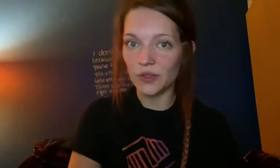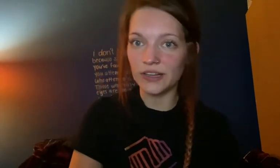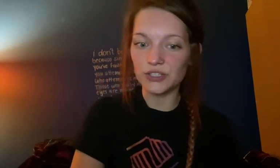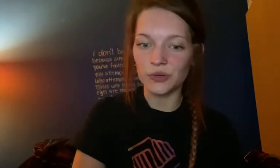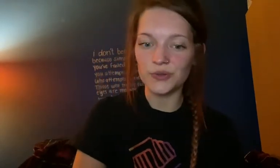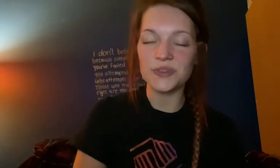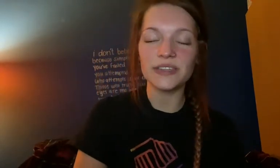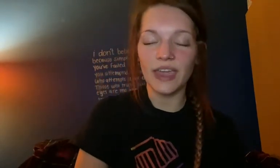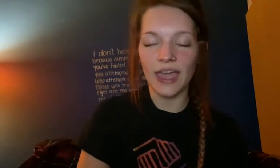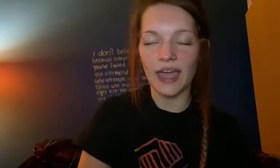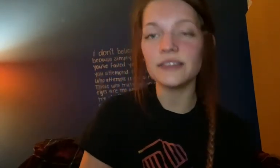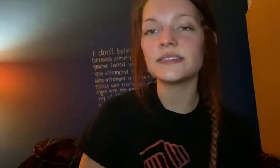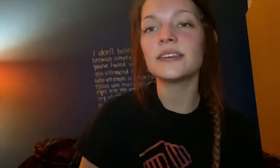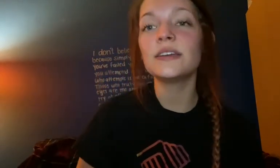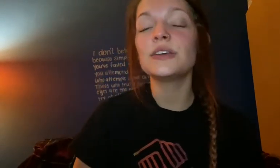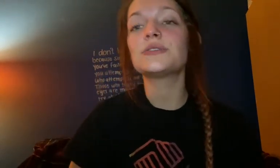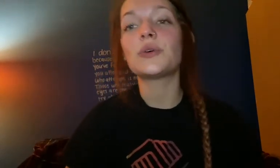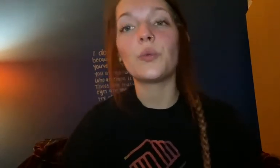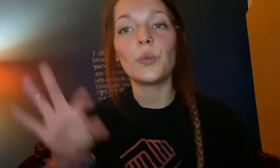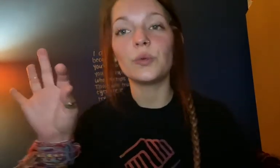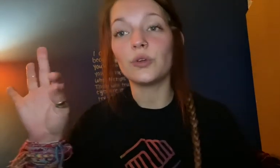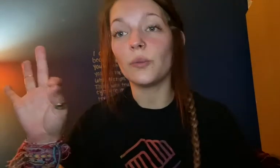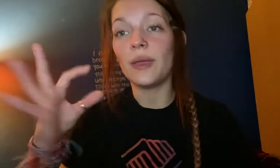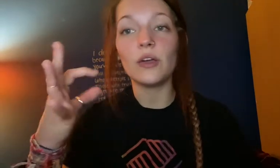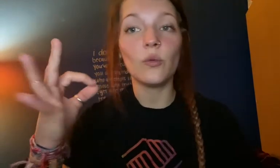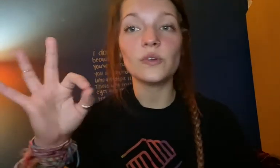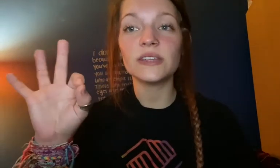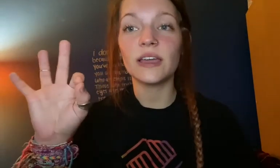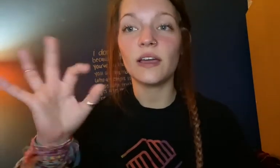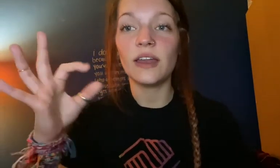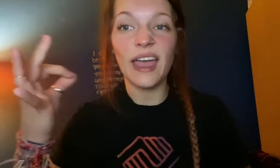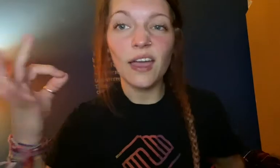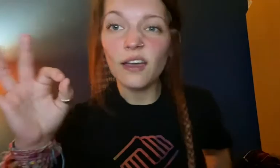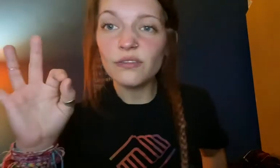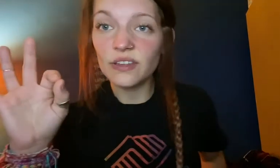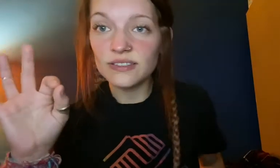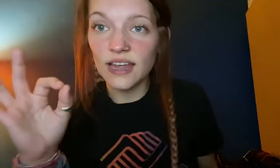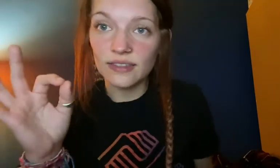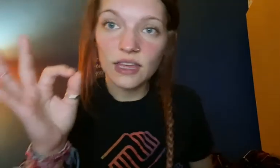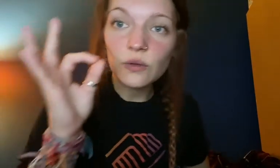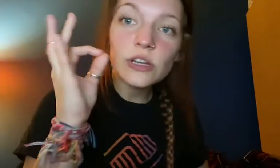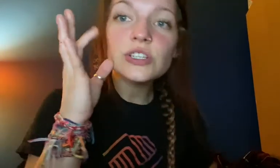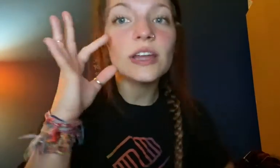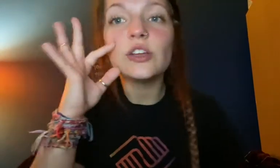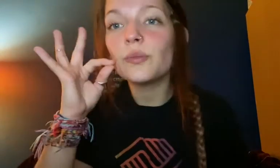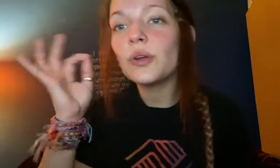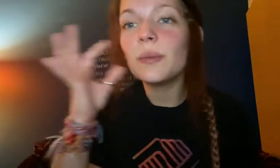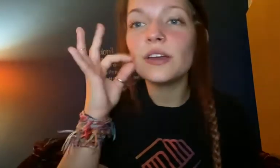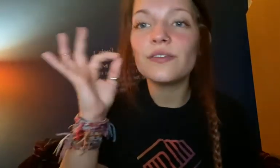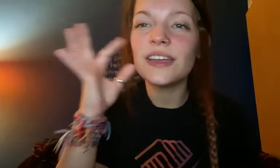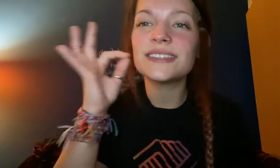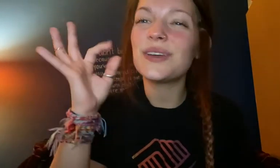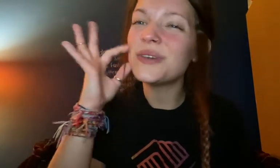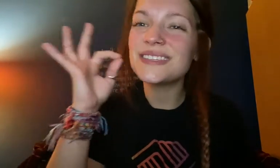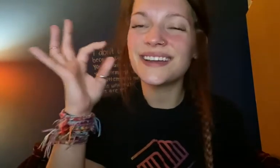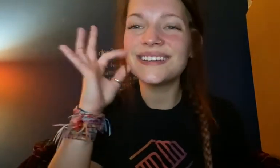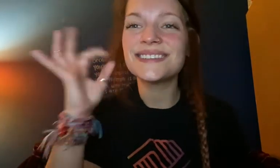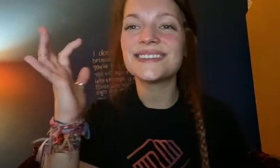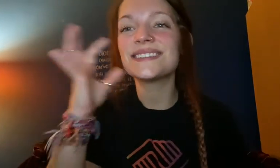I chose was cat. So you'll make almost like an F in sign language and you'll put them on your face like whiskers. So